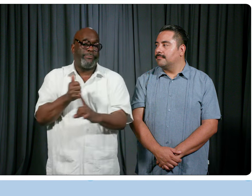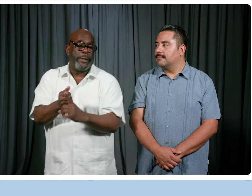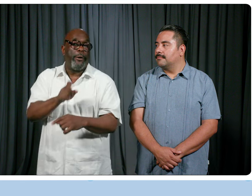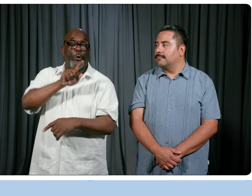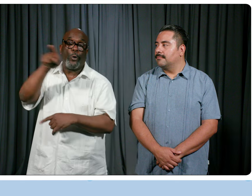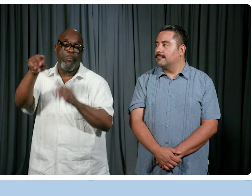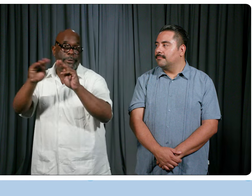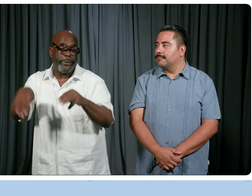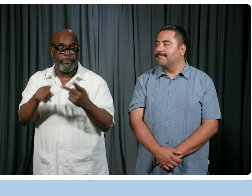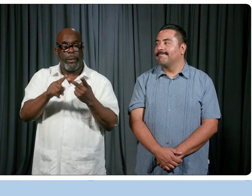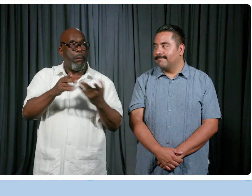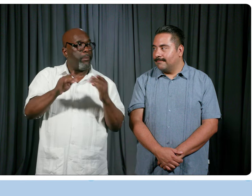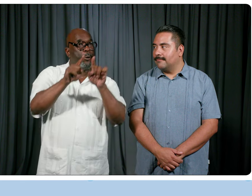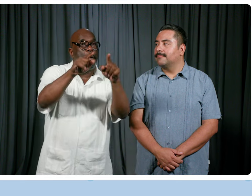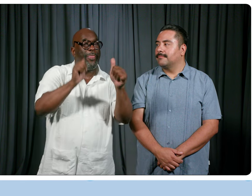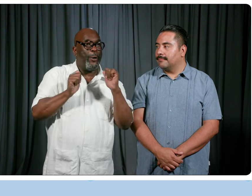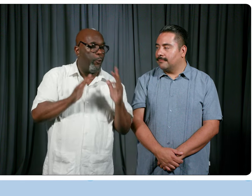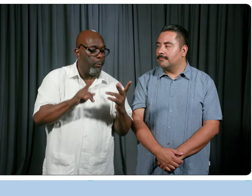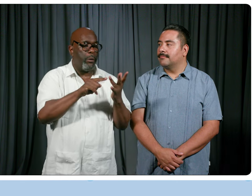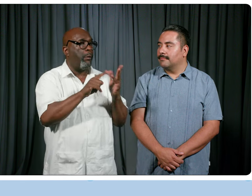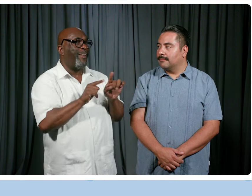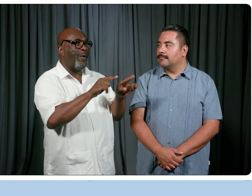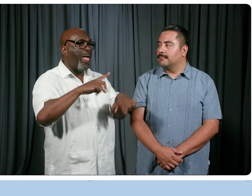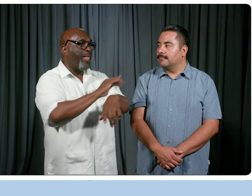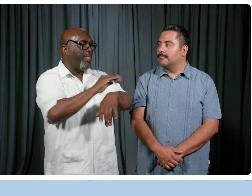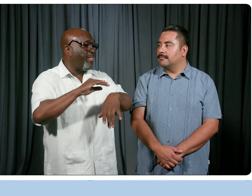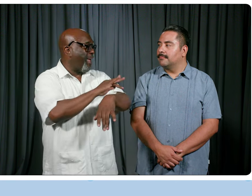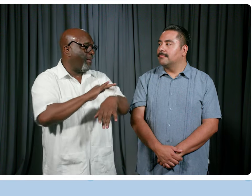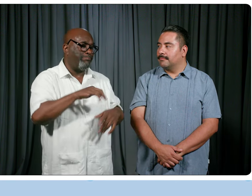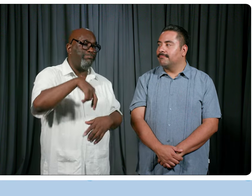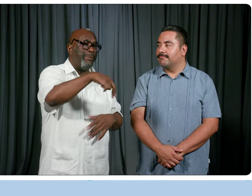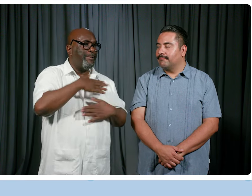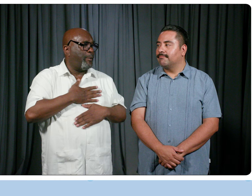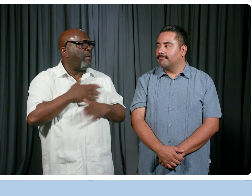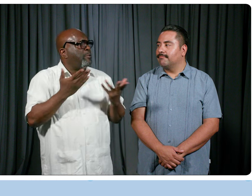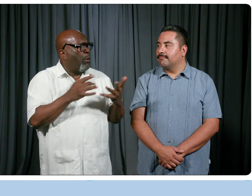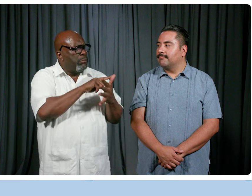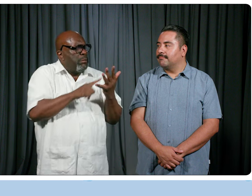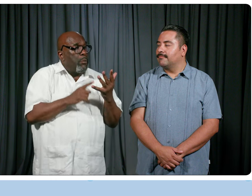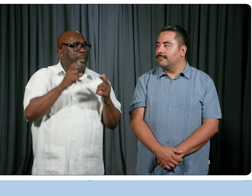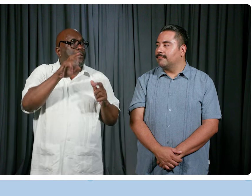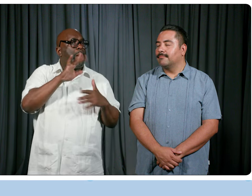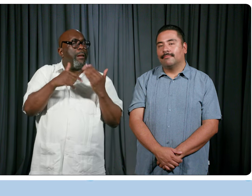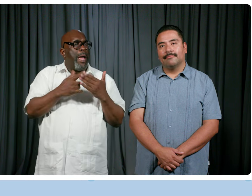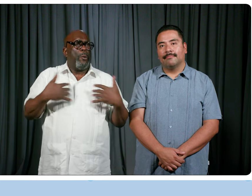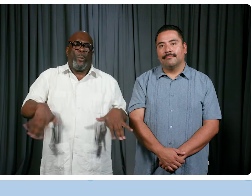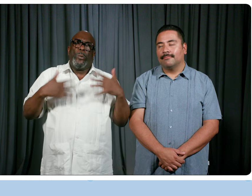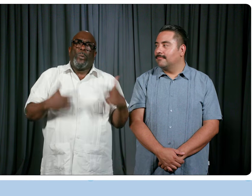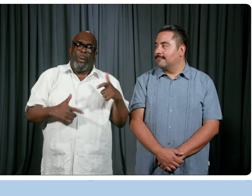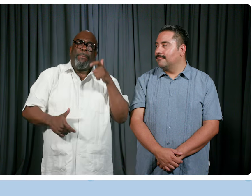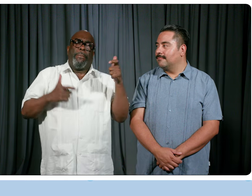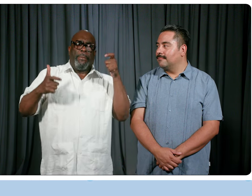be going to our museums and will be going to our theaters and, you know, and our lakefront and things of that nature too. So, yeah, so we're talking a really